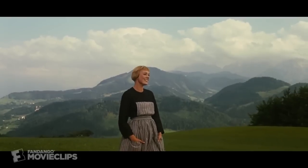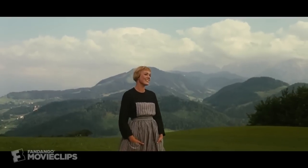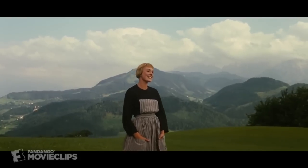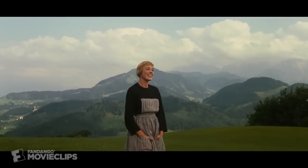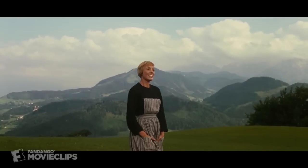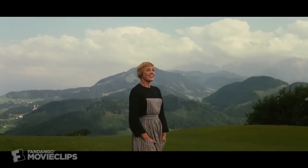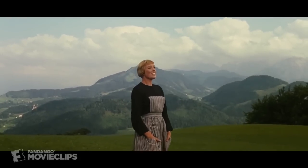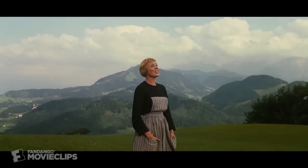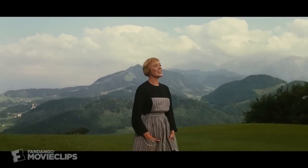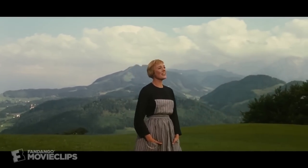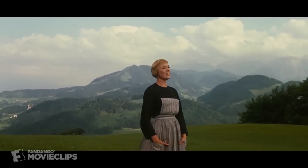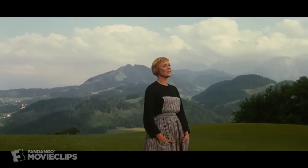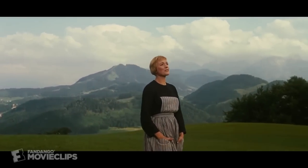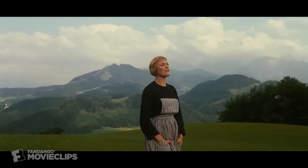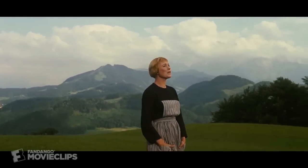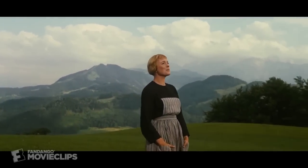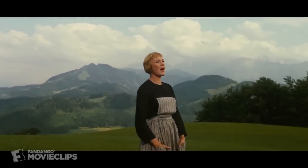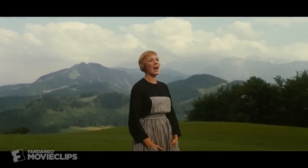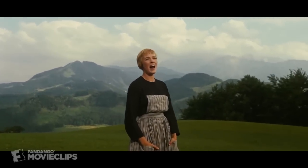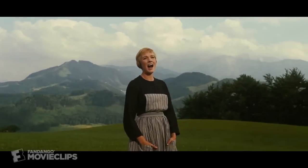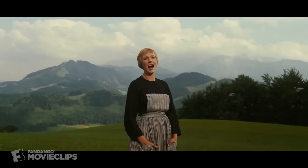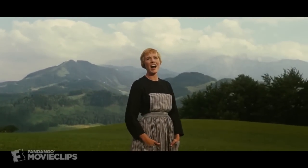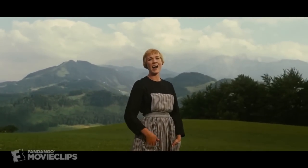The hills fill my heart.